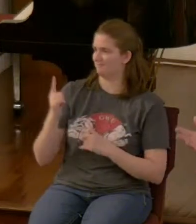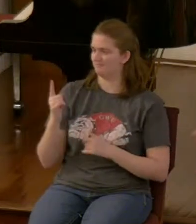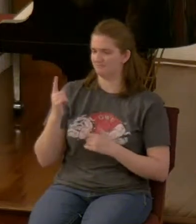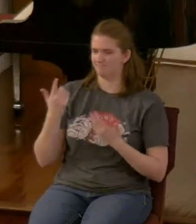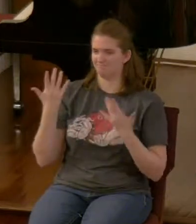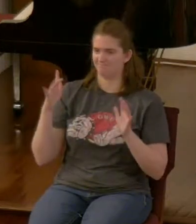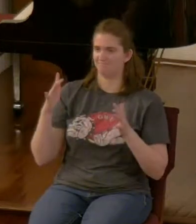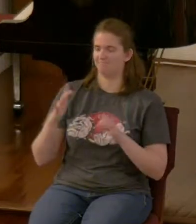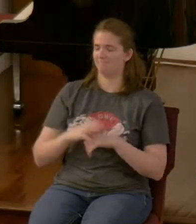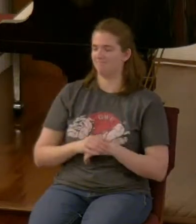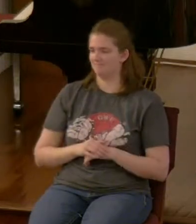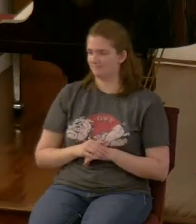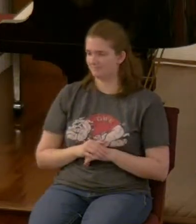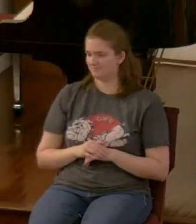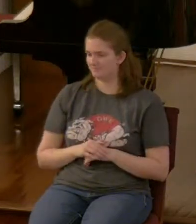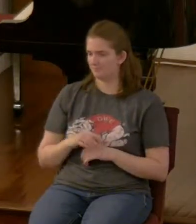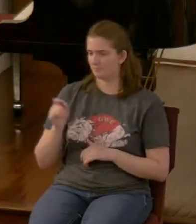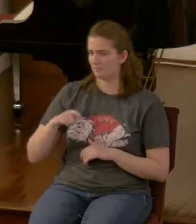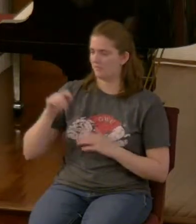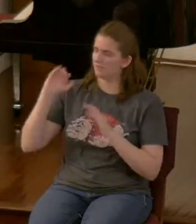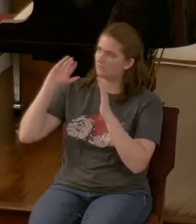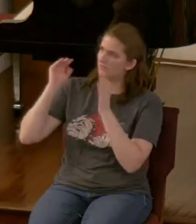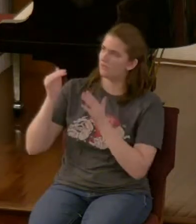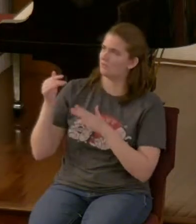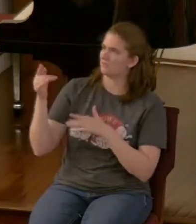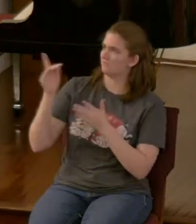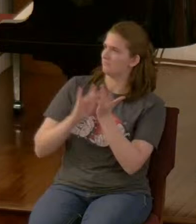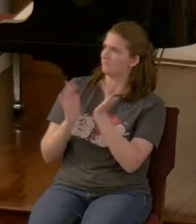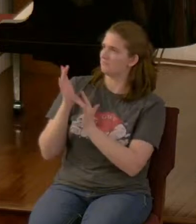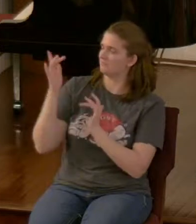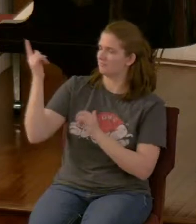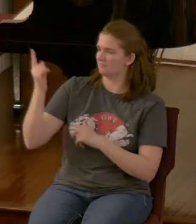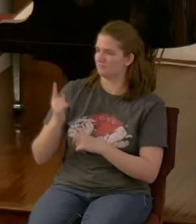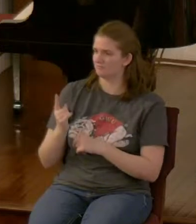that's what we have to focus on and again read the end of the book